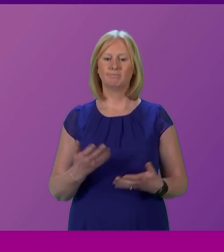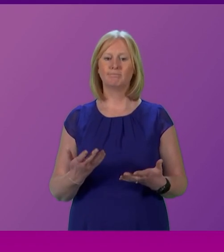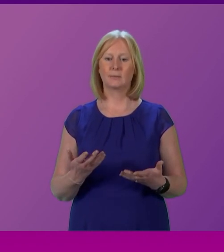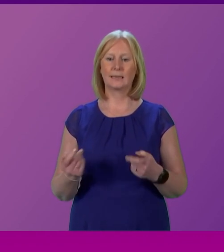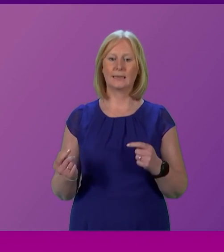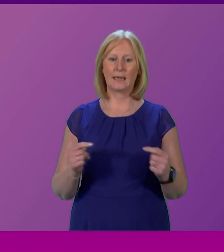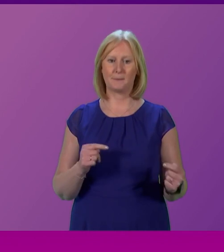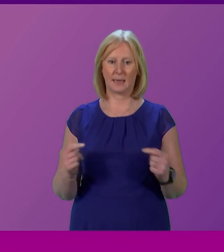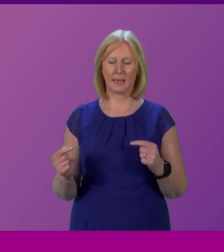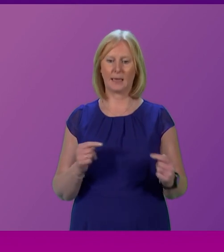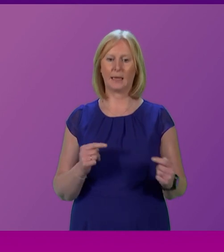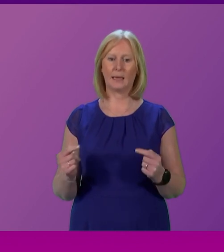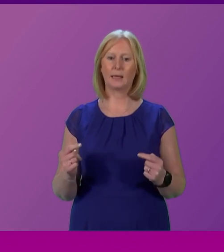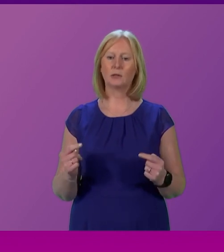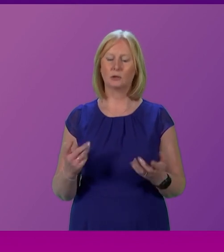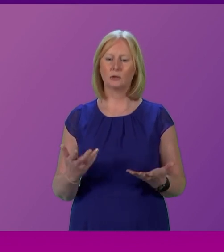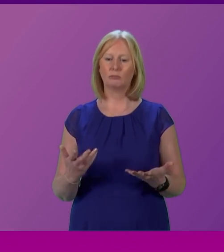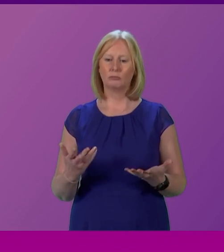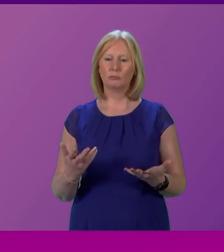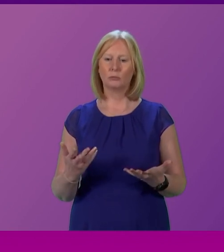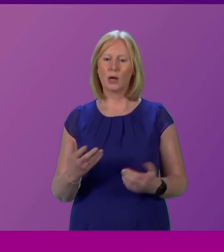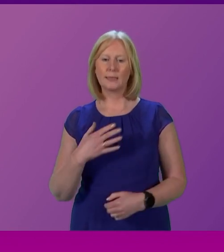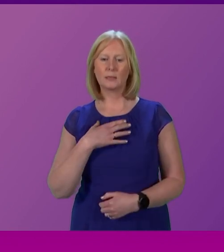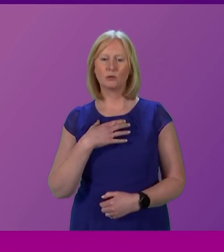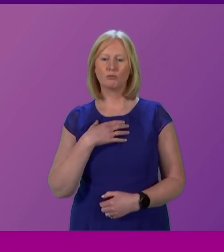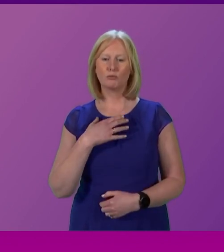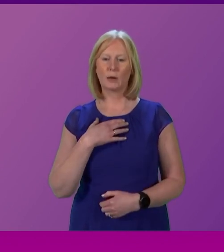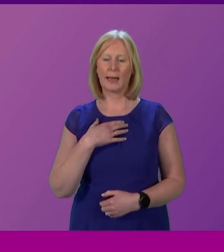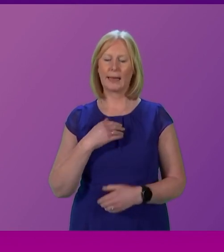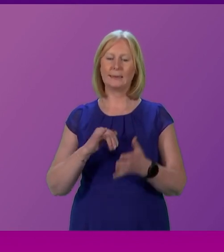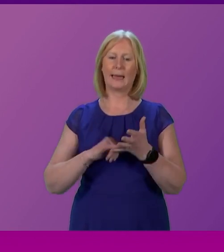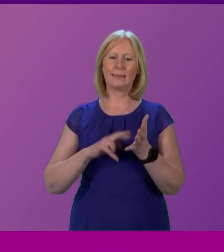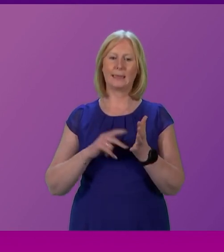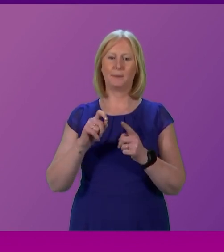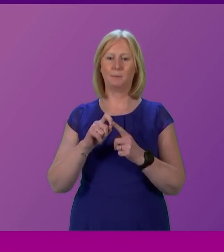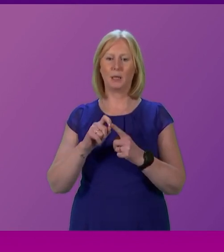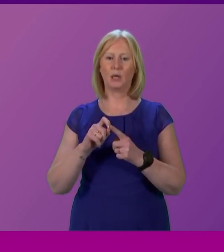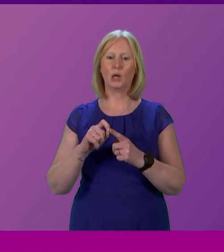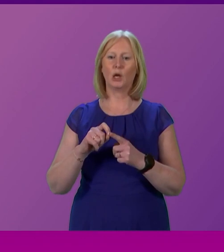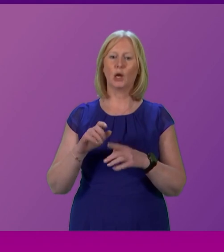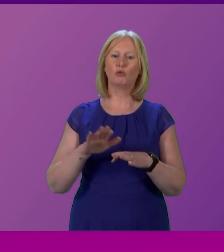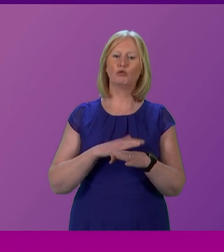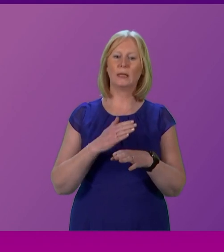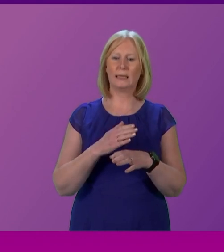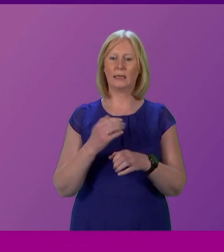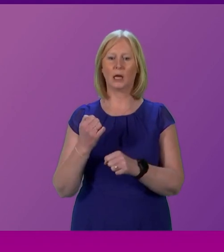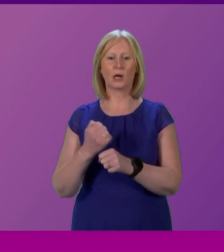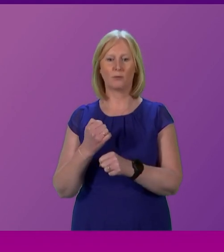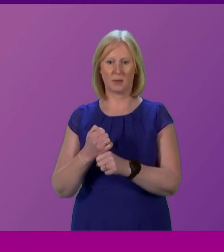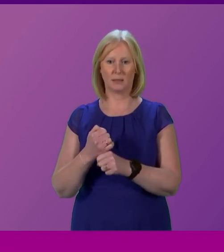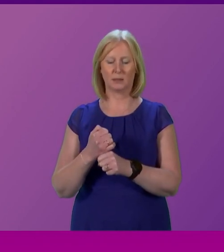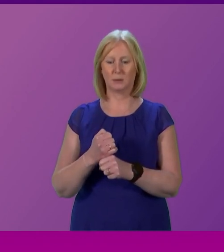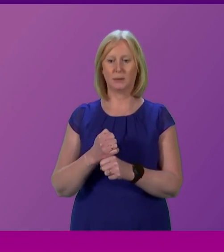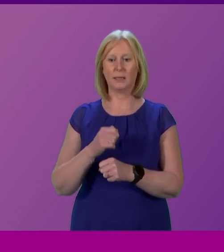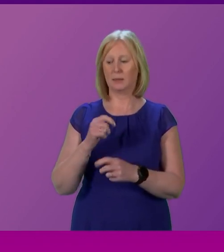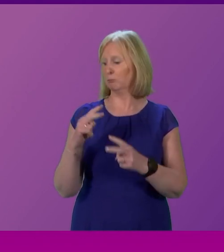But it is not a surprise in terms of the priorities of this SNP Green Government. And if you look at what's happened over the last few